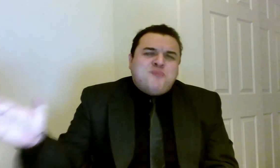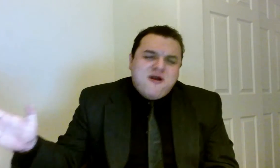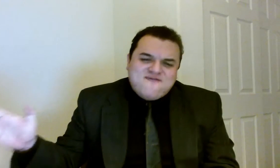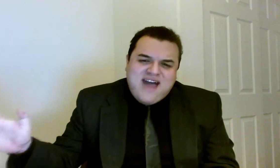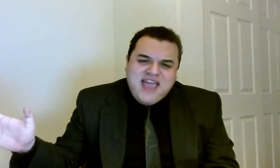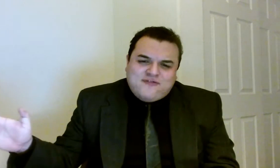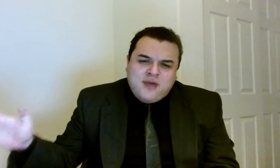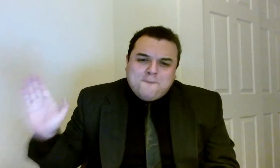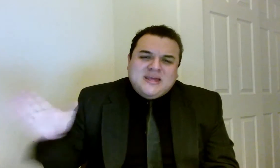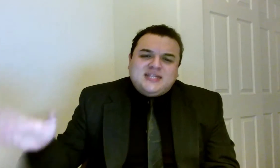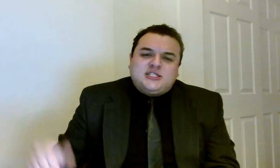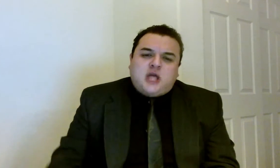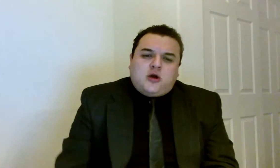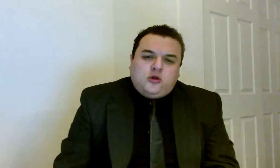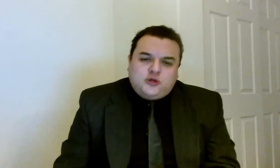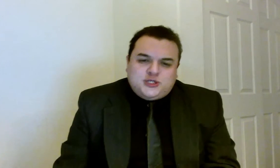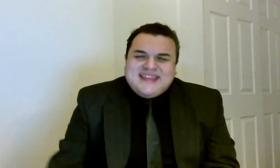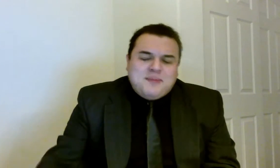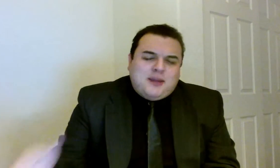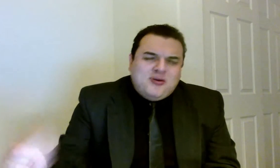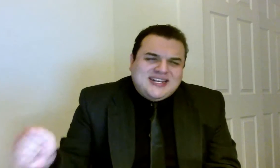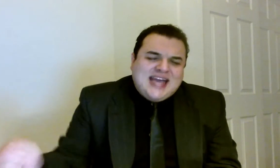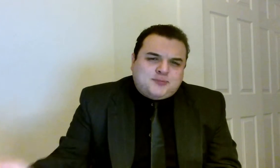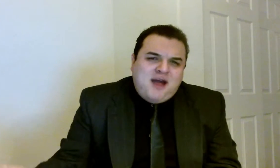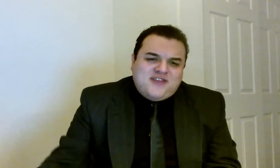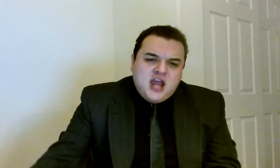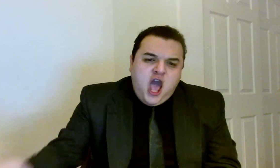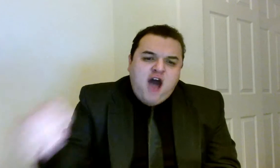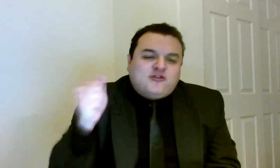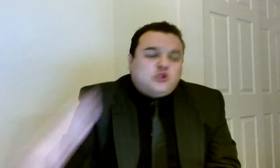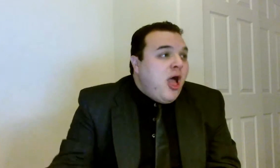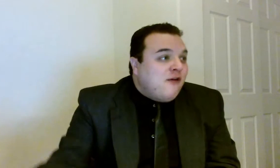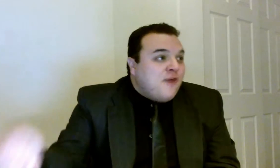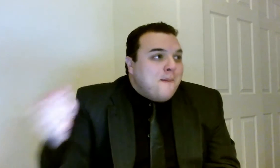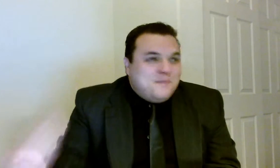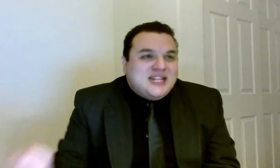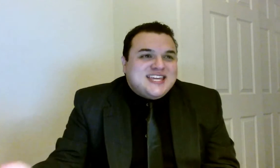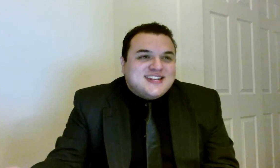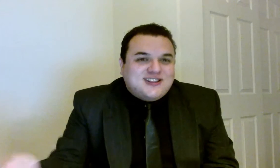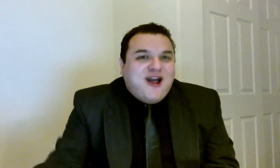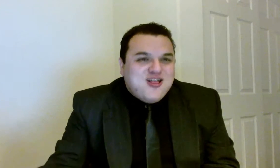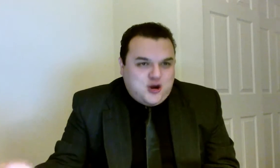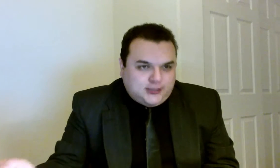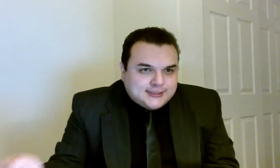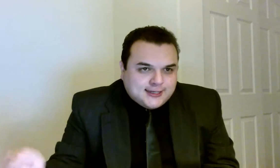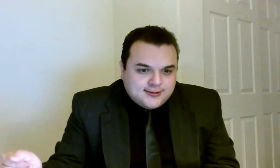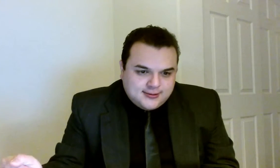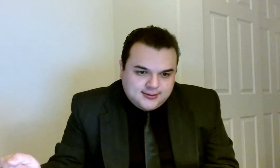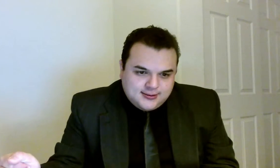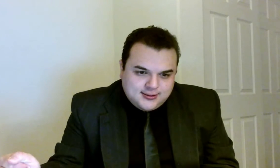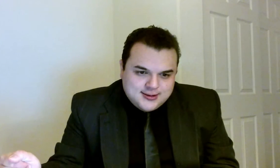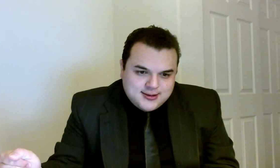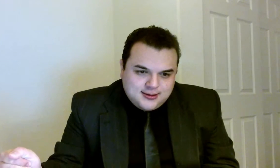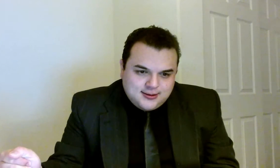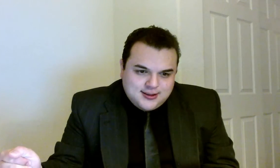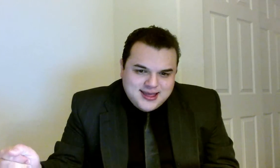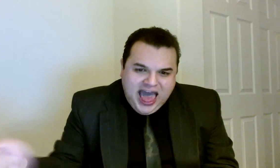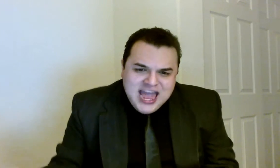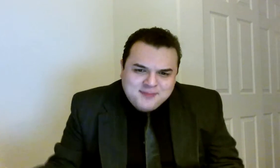.5 million stockholders that made a pre-tax profit of $12 billion. I am